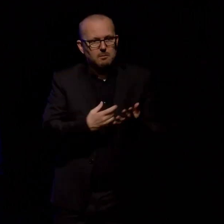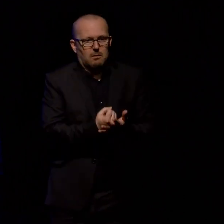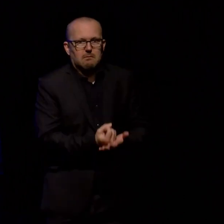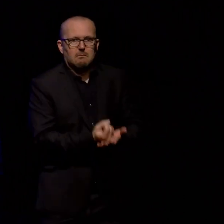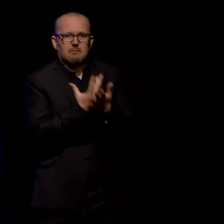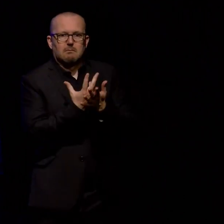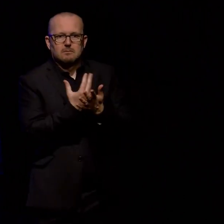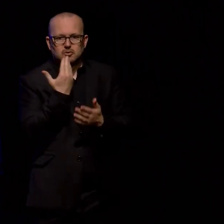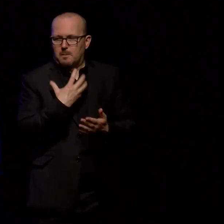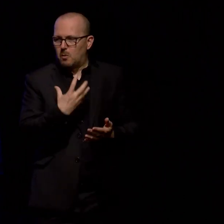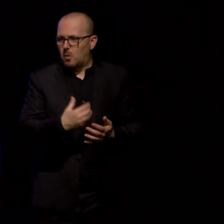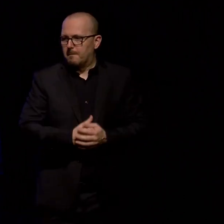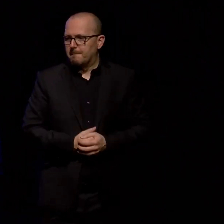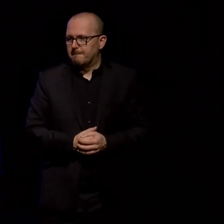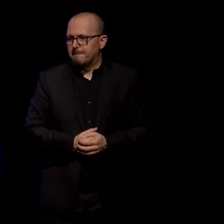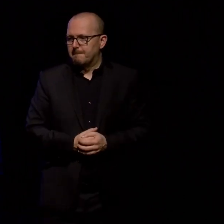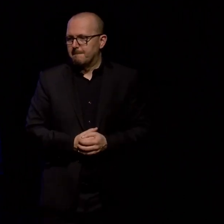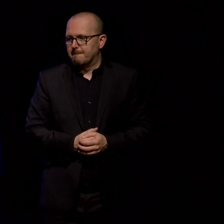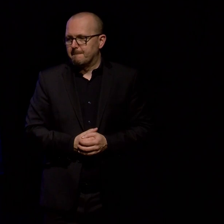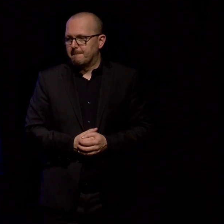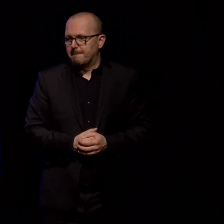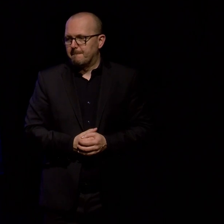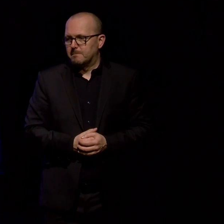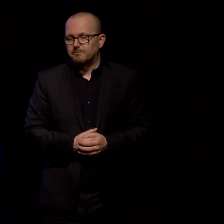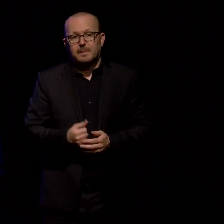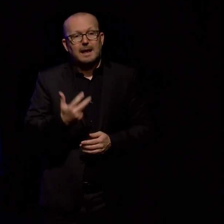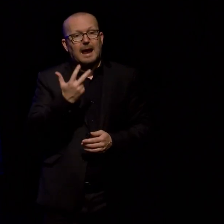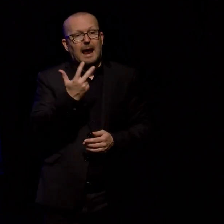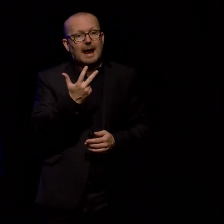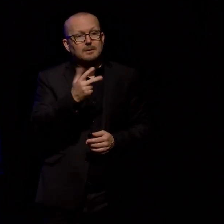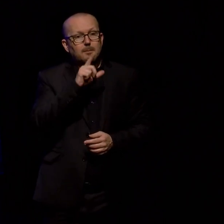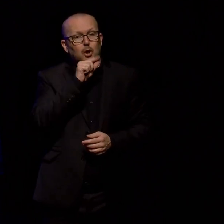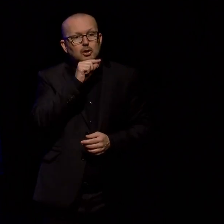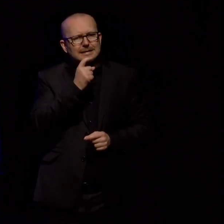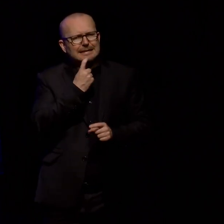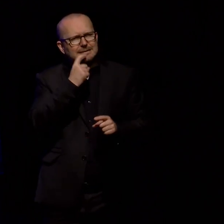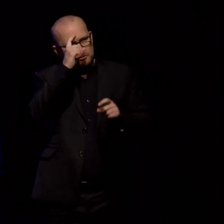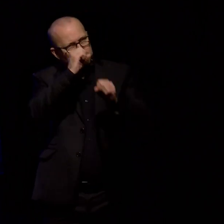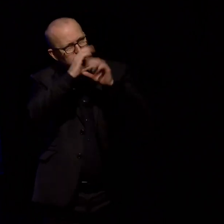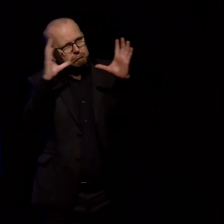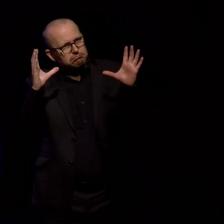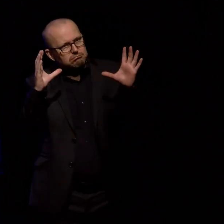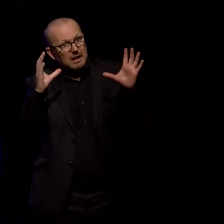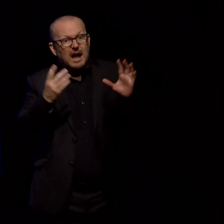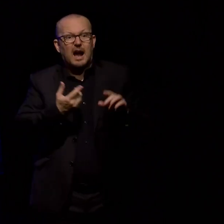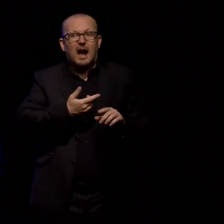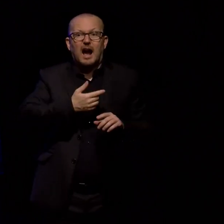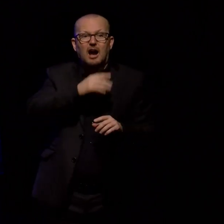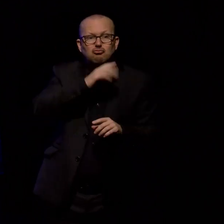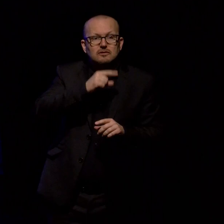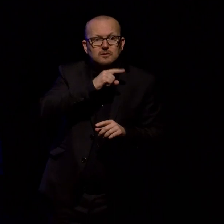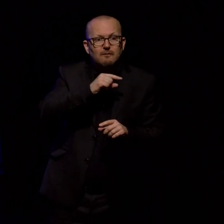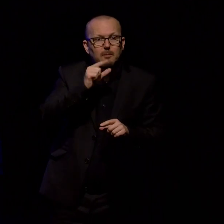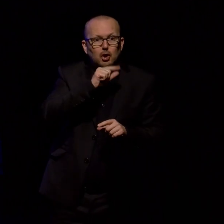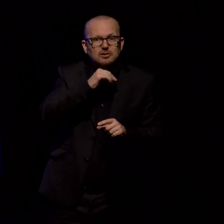eight birds is a lot easier to get your head around than hundreds but they serve as a way in for people